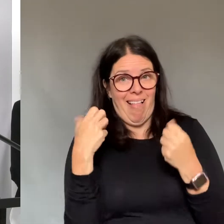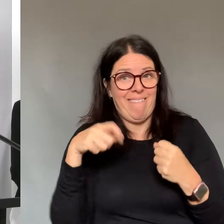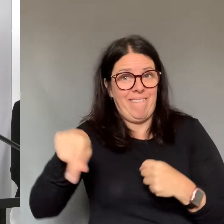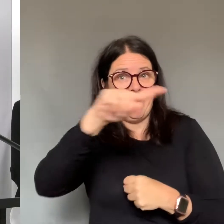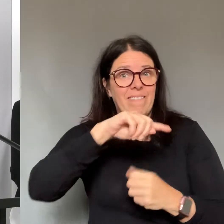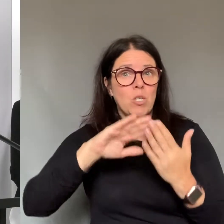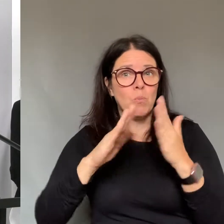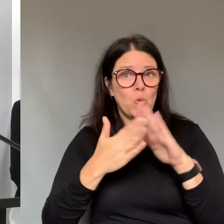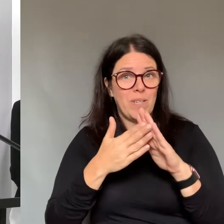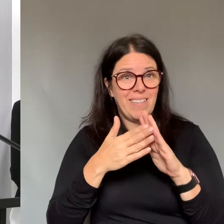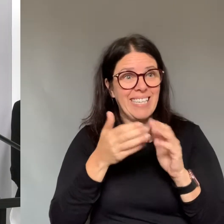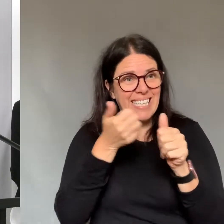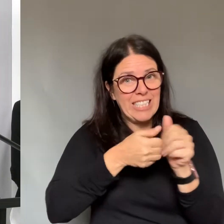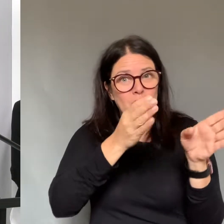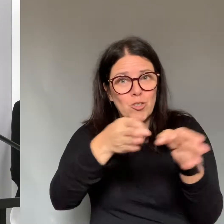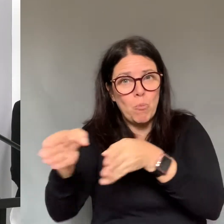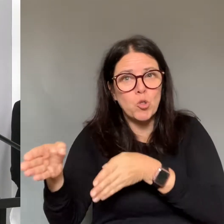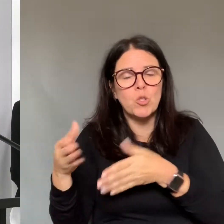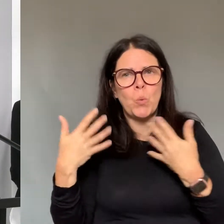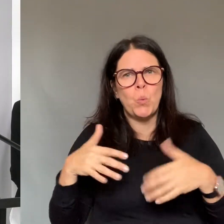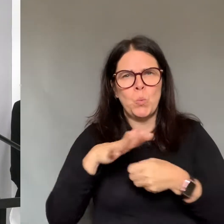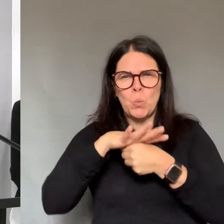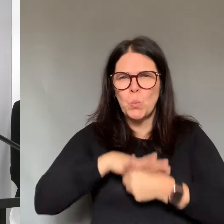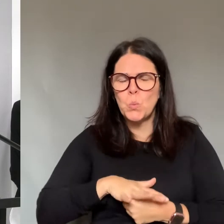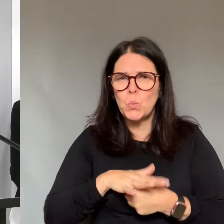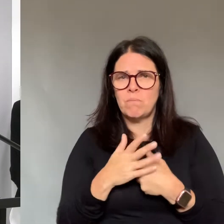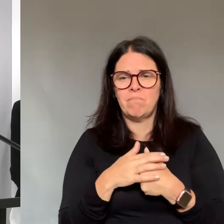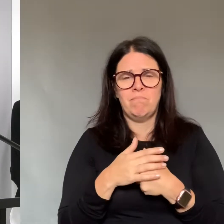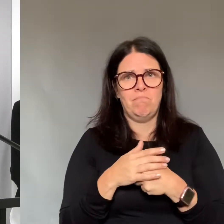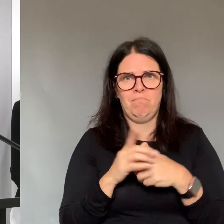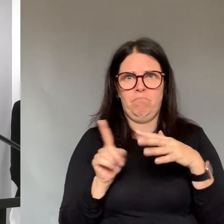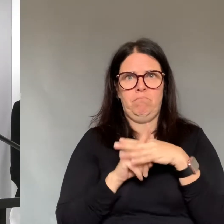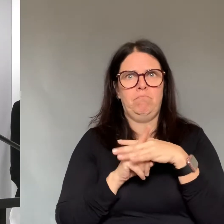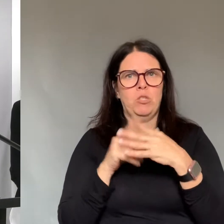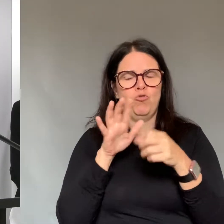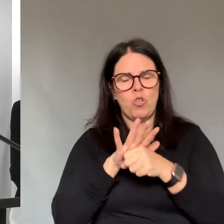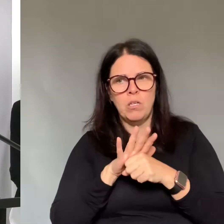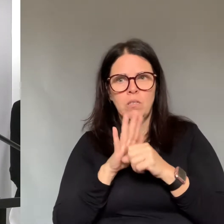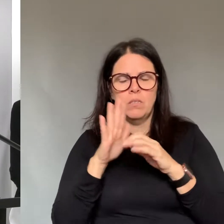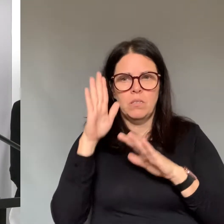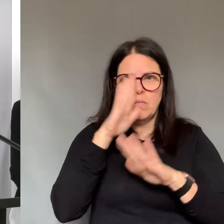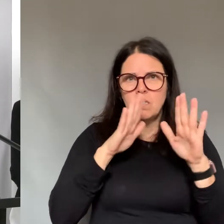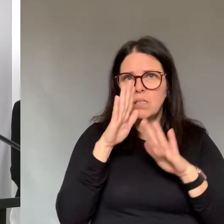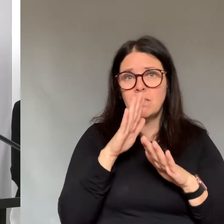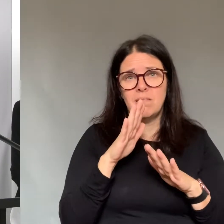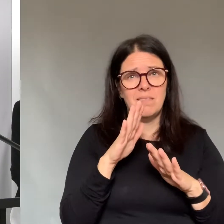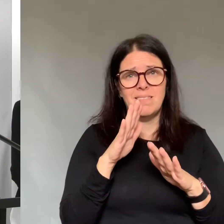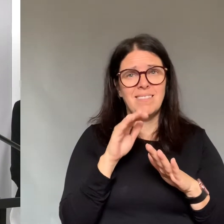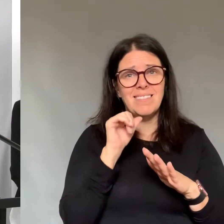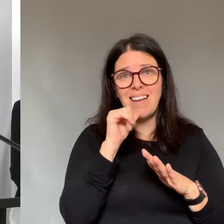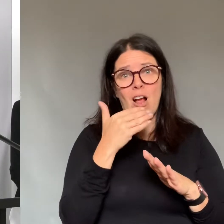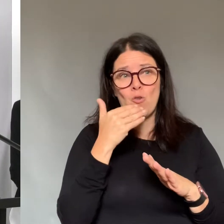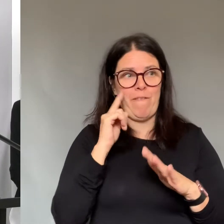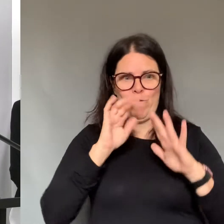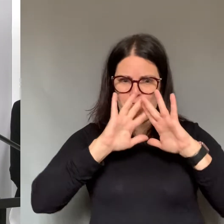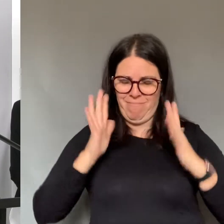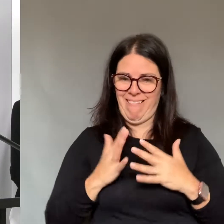continue to be effective even in community transmission. It is very, very important for all of us to follow these measures.